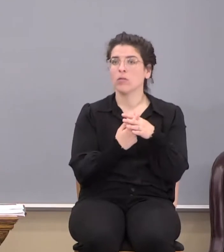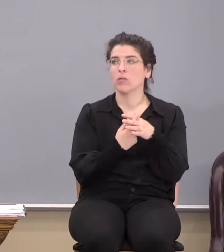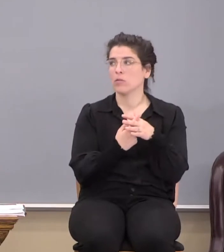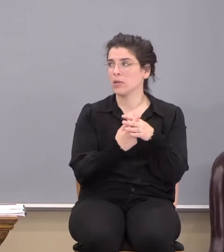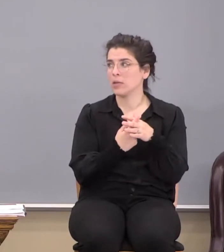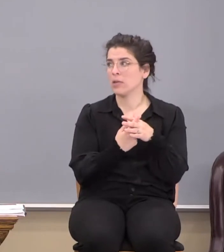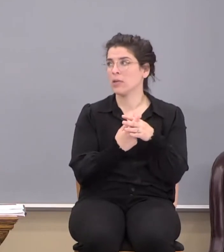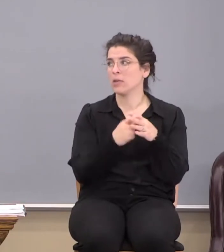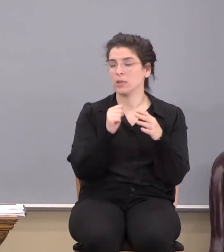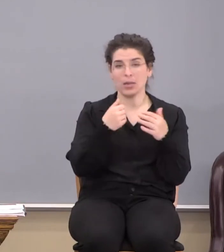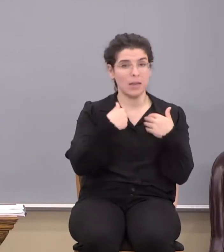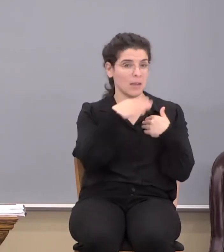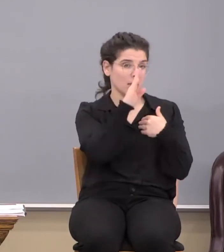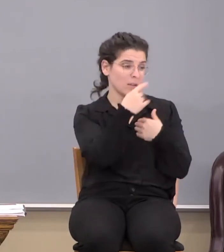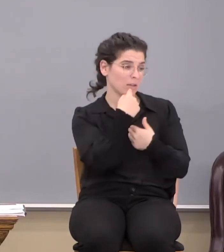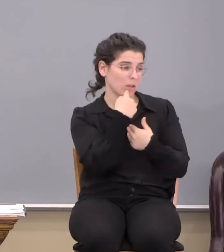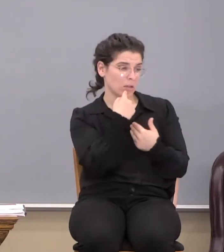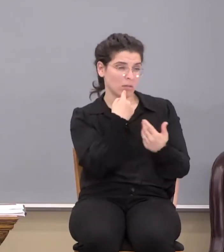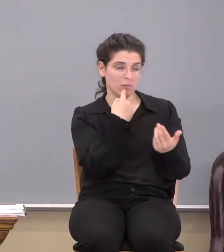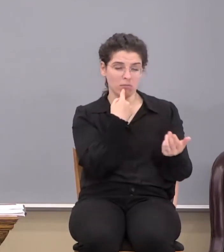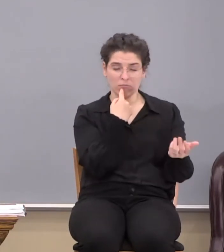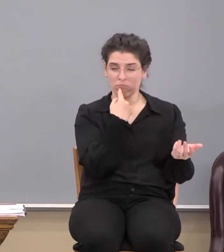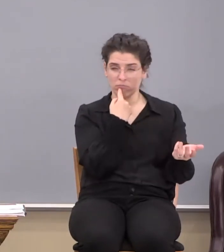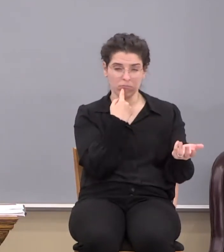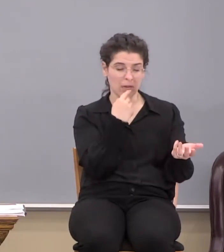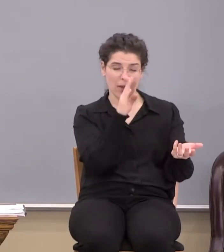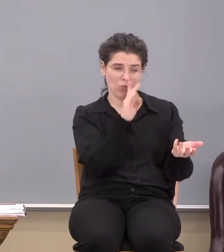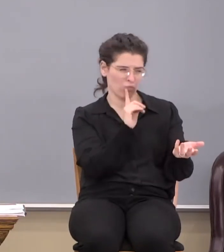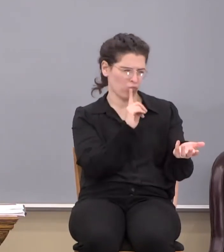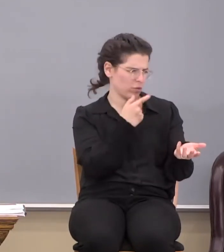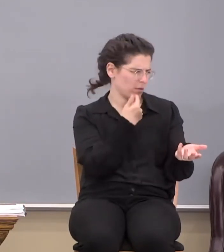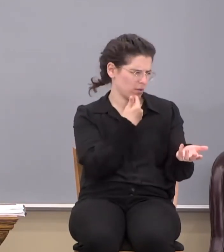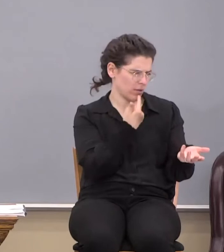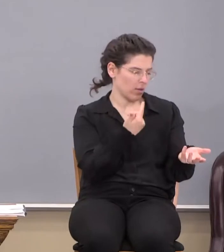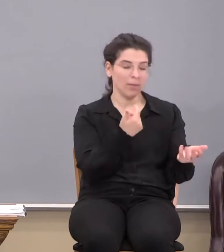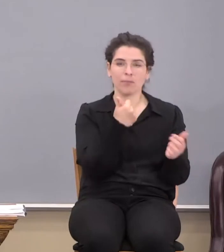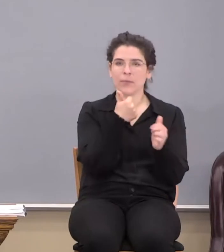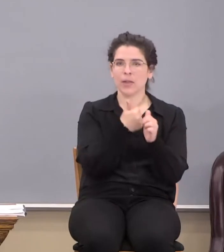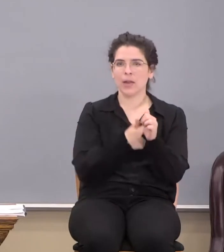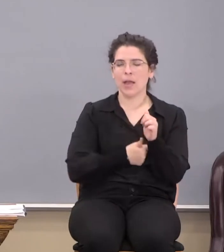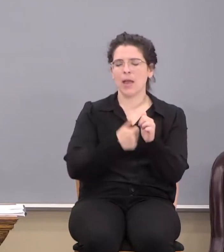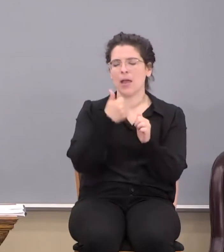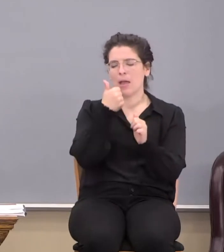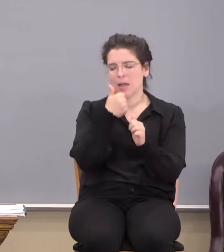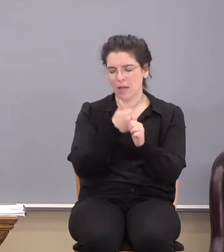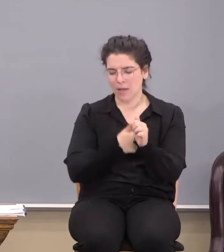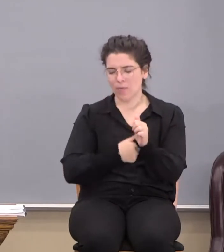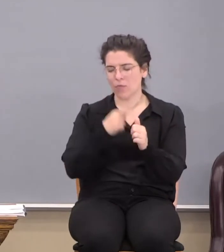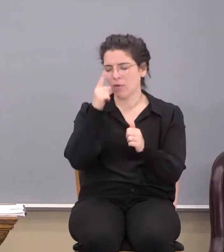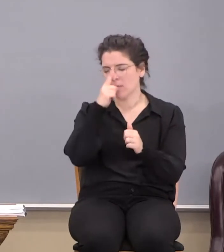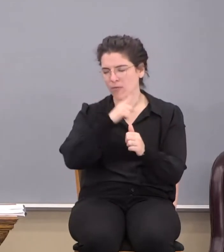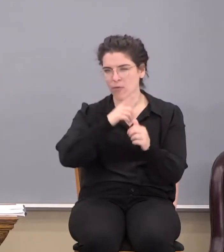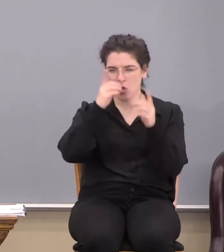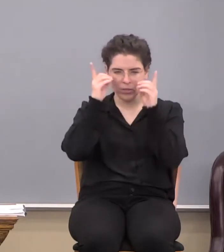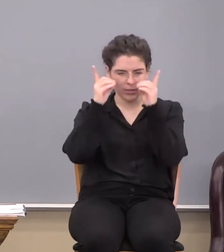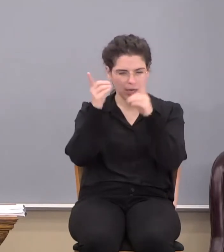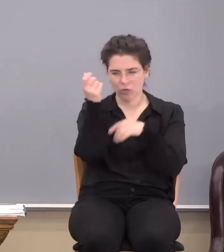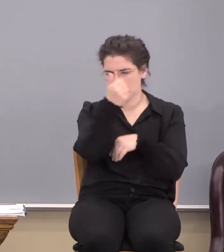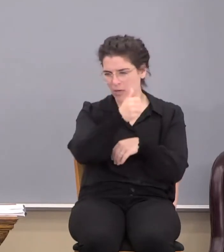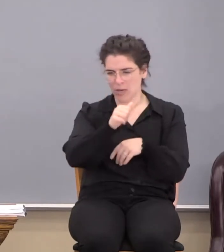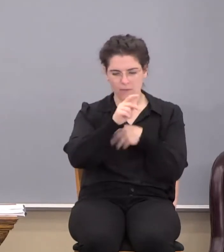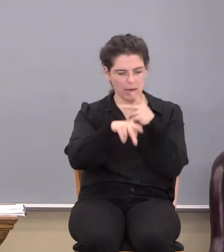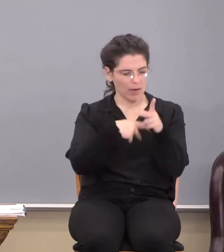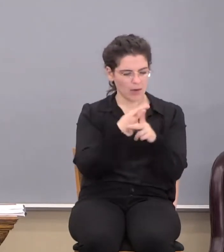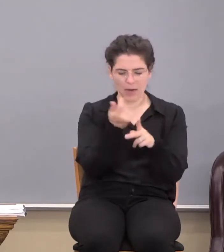It's, yea, hath God said. See that? And every single false doctrine of any kind,